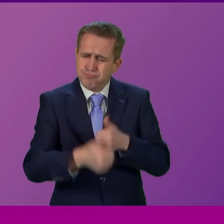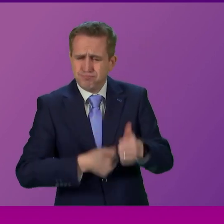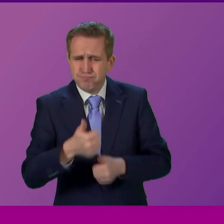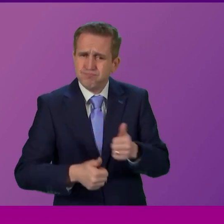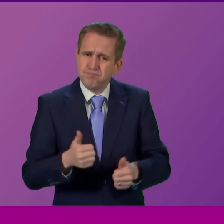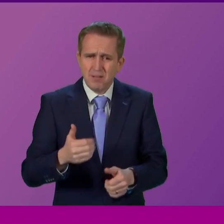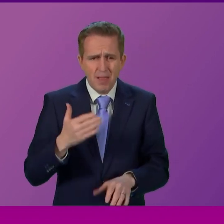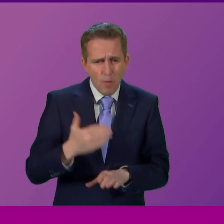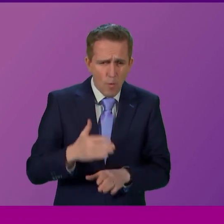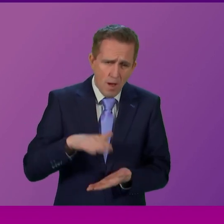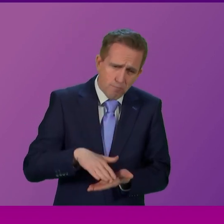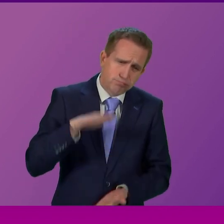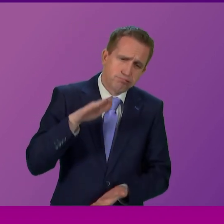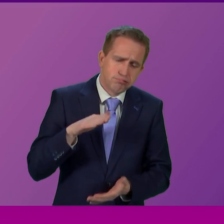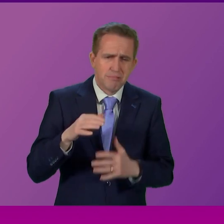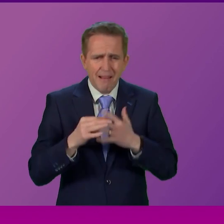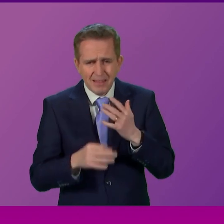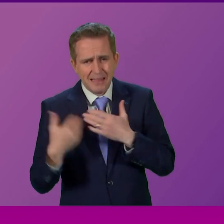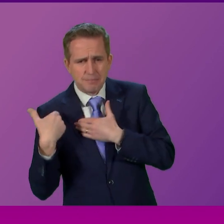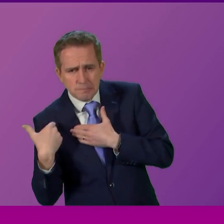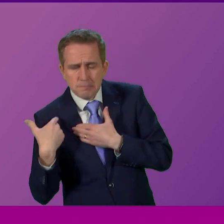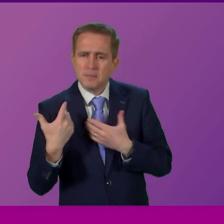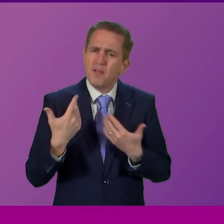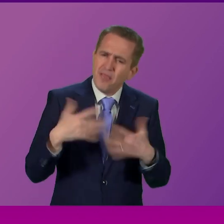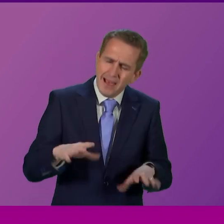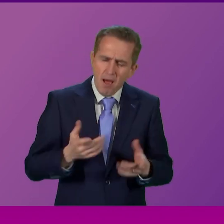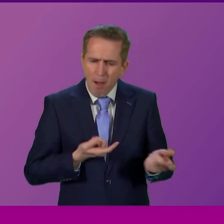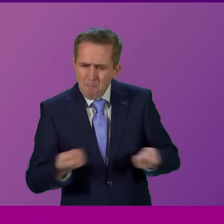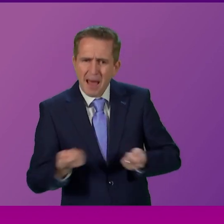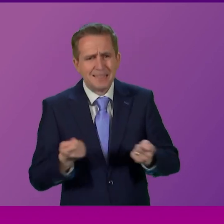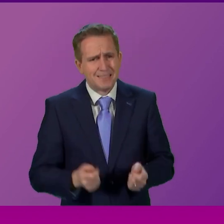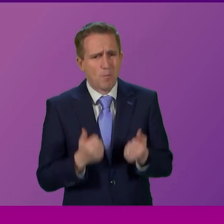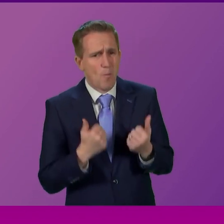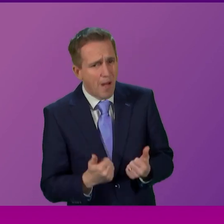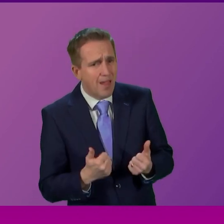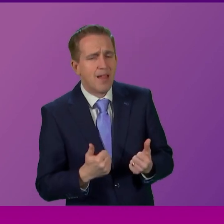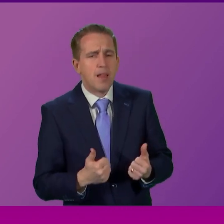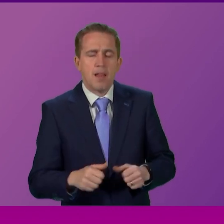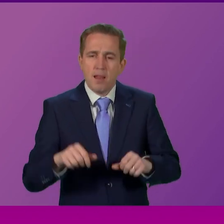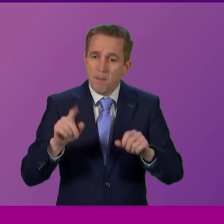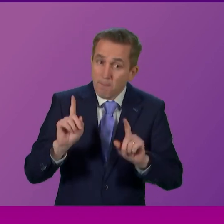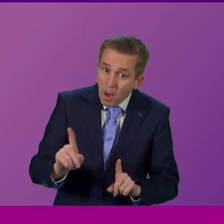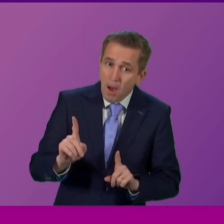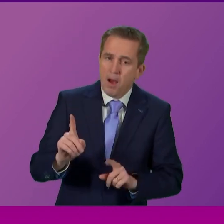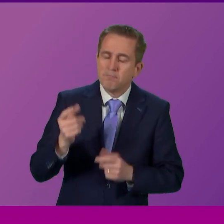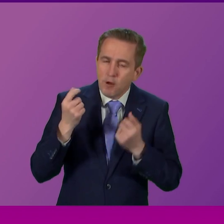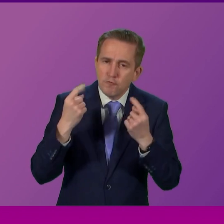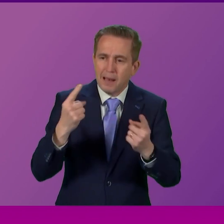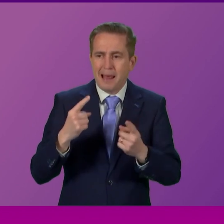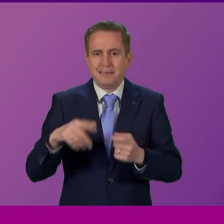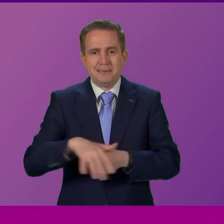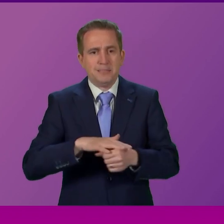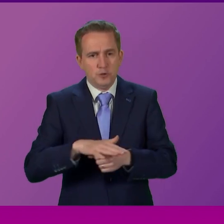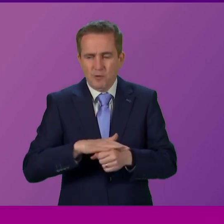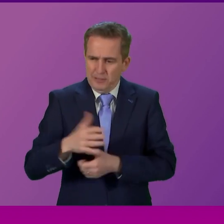workload pressure that is upon them is unprecedented as well but at the same time I recognise the situation